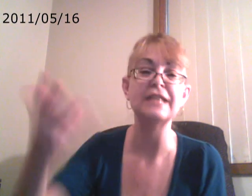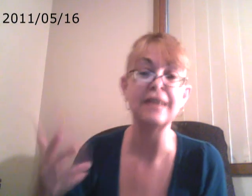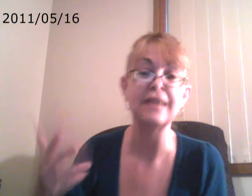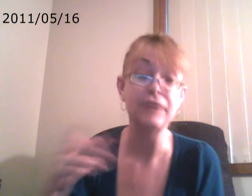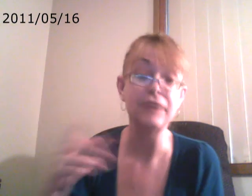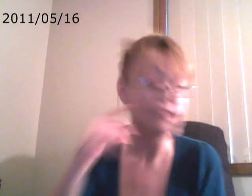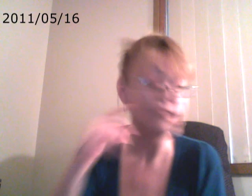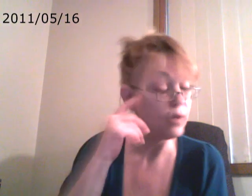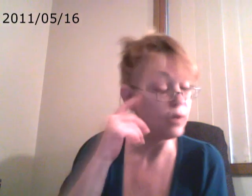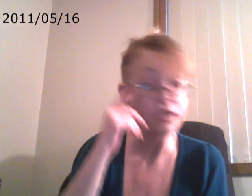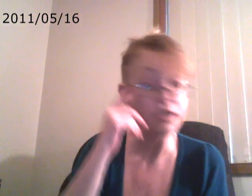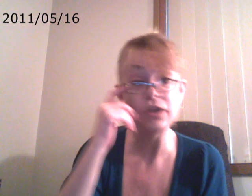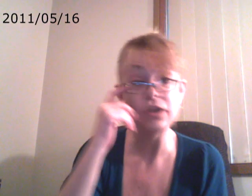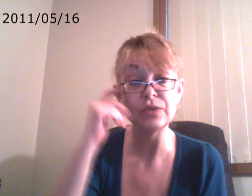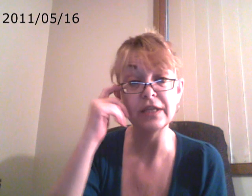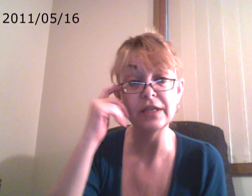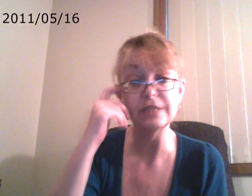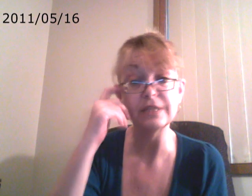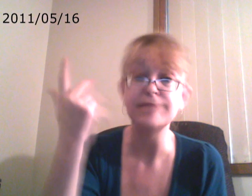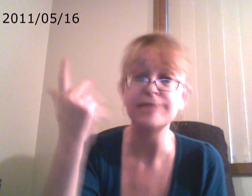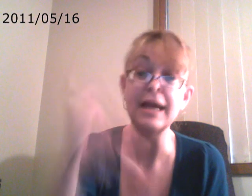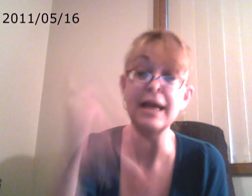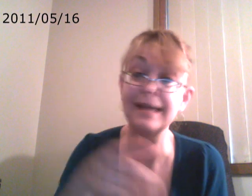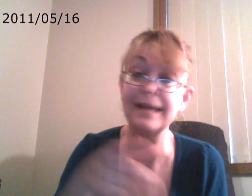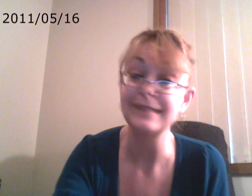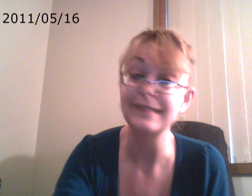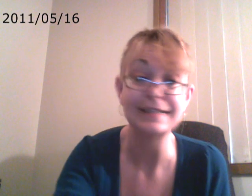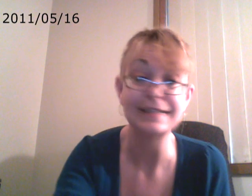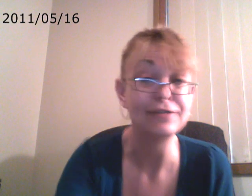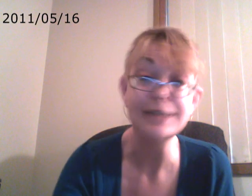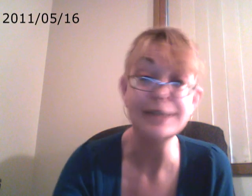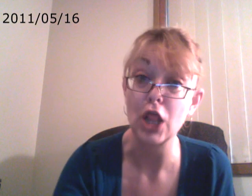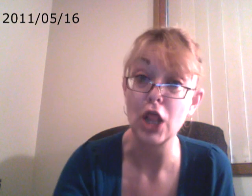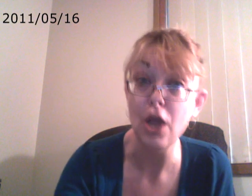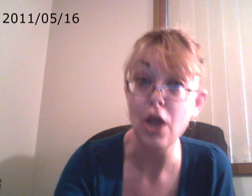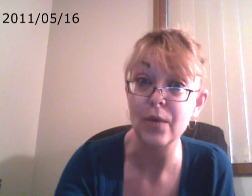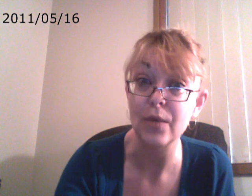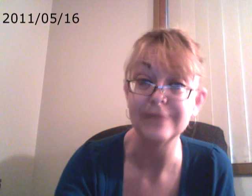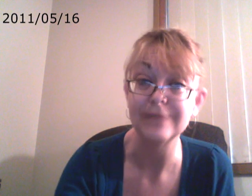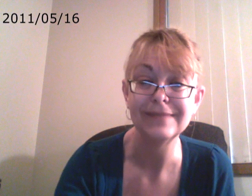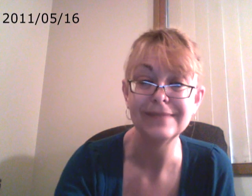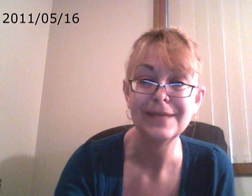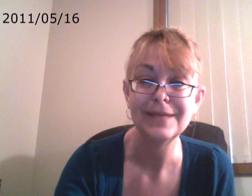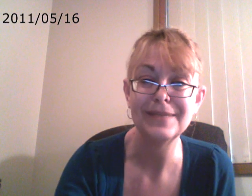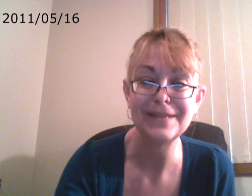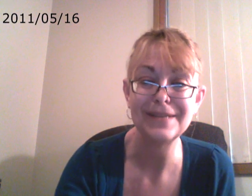to have love. When I started doing this, I'm going to have to continue. This is a long one. Peace out.